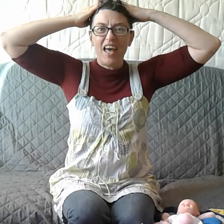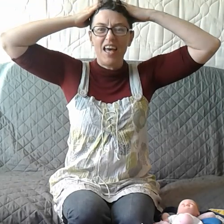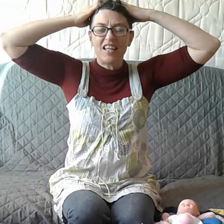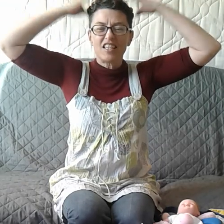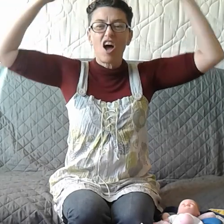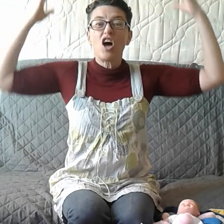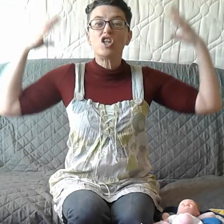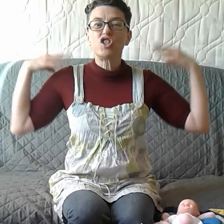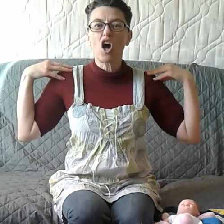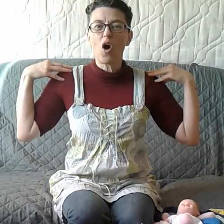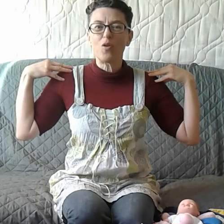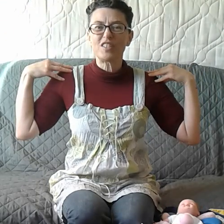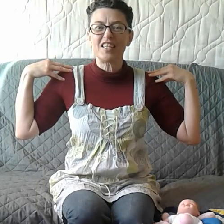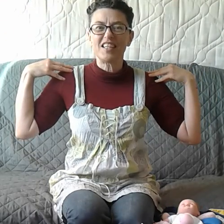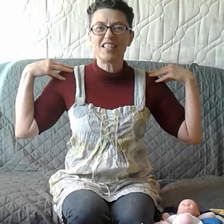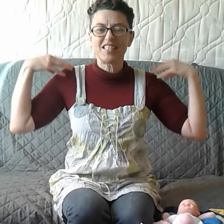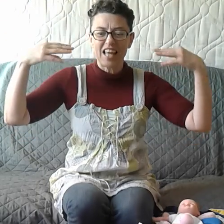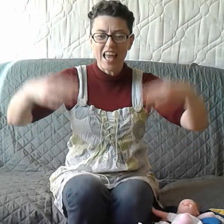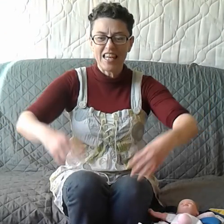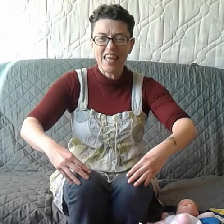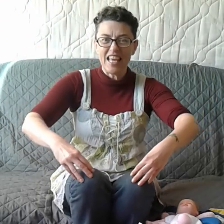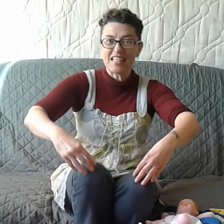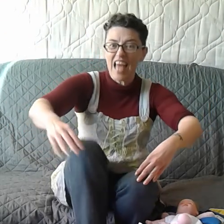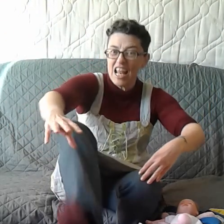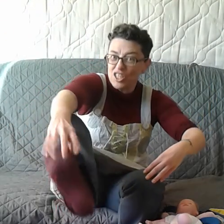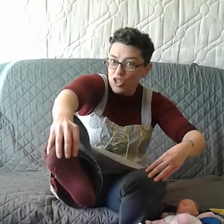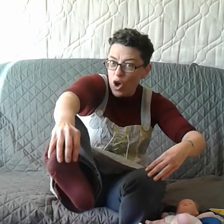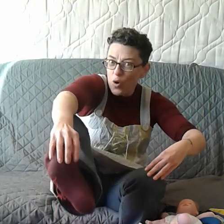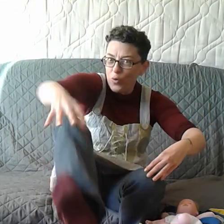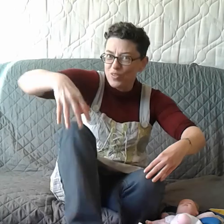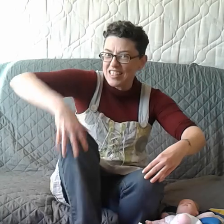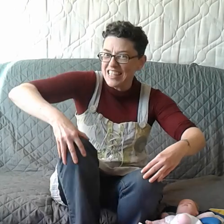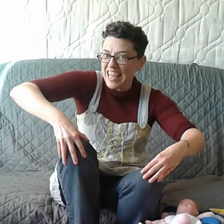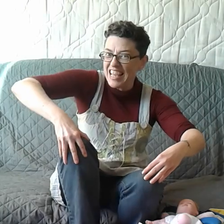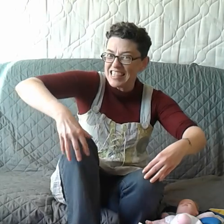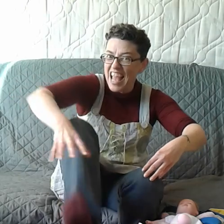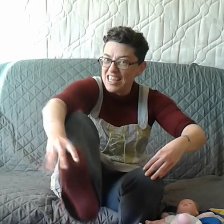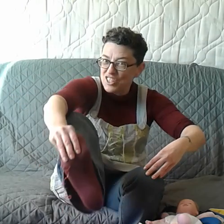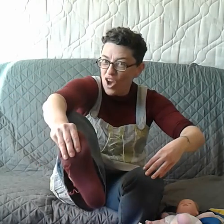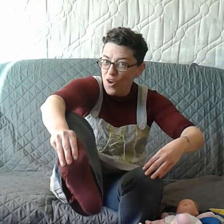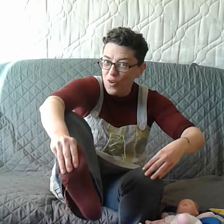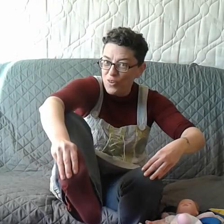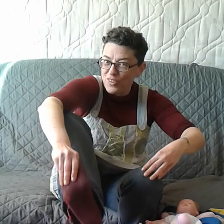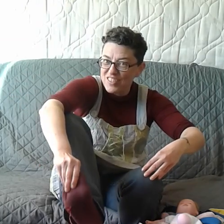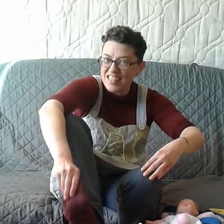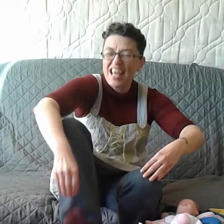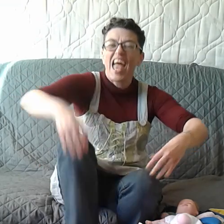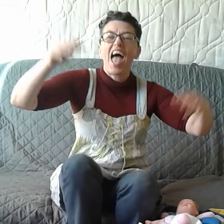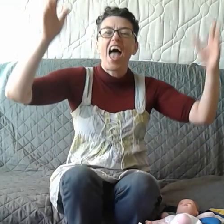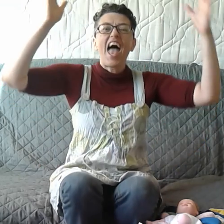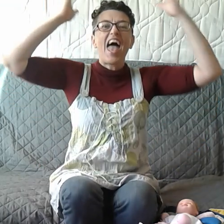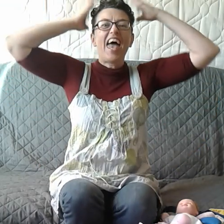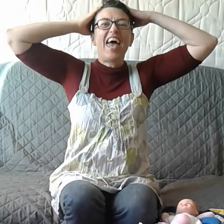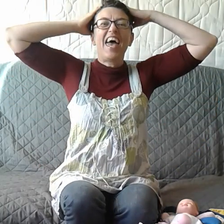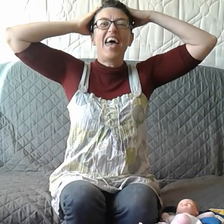Head, shoulders, knees and toes, knees and toes. Head,